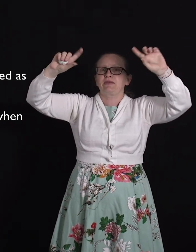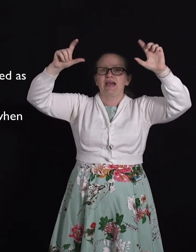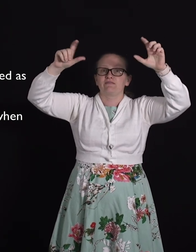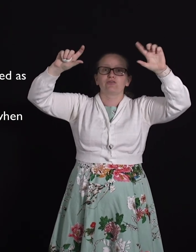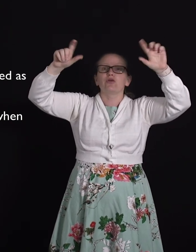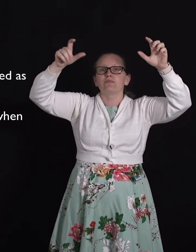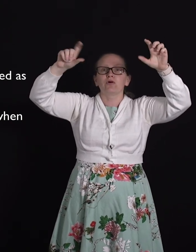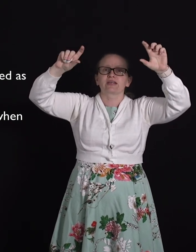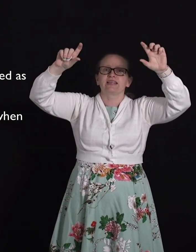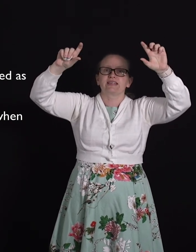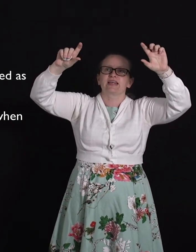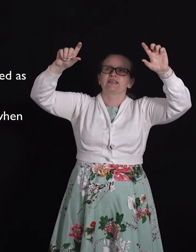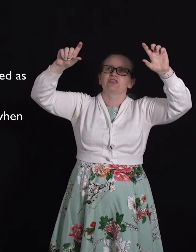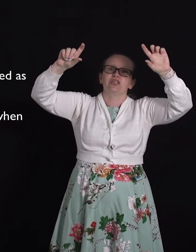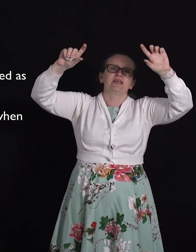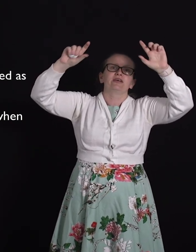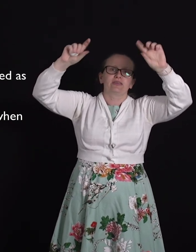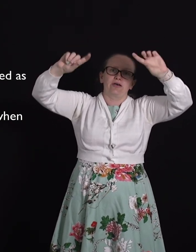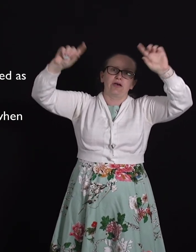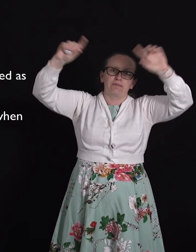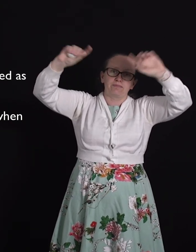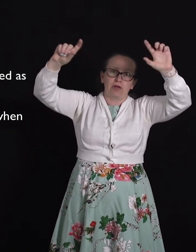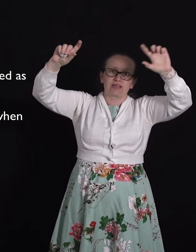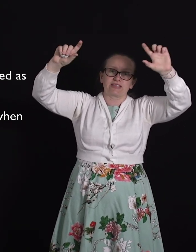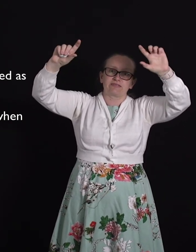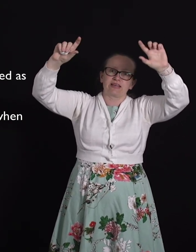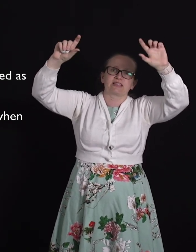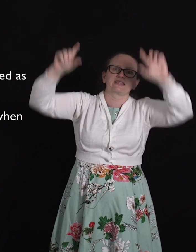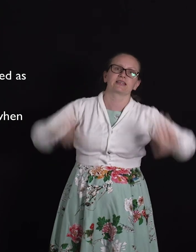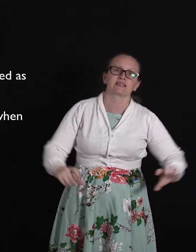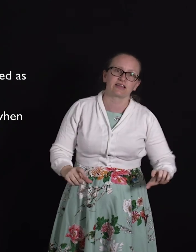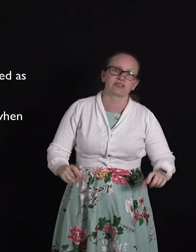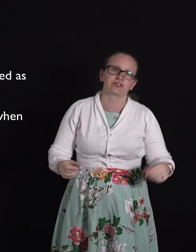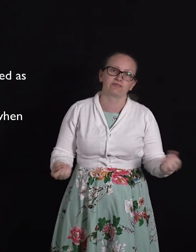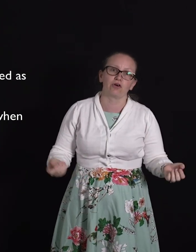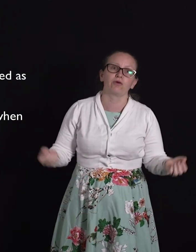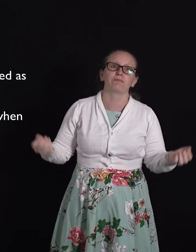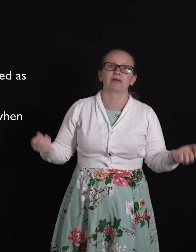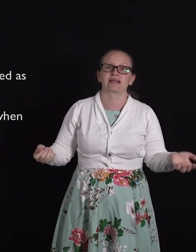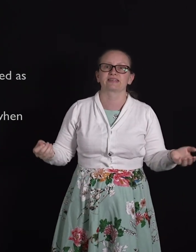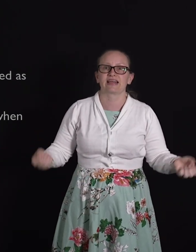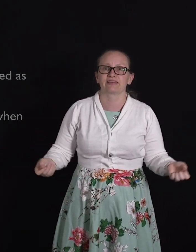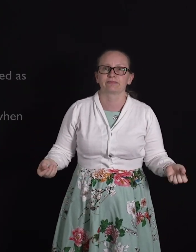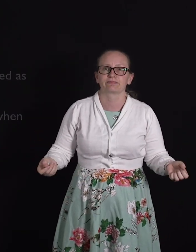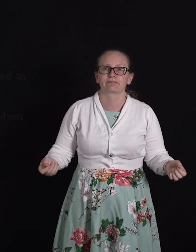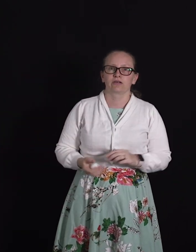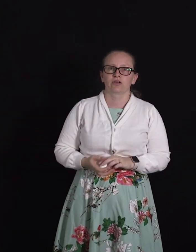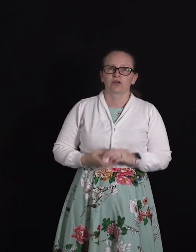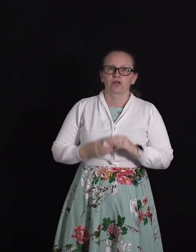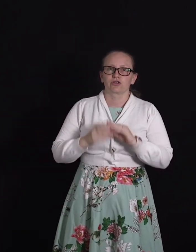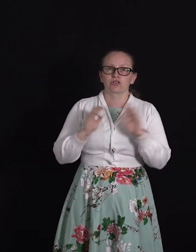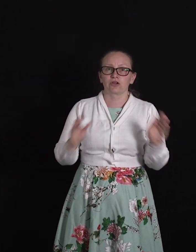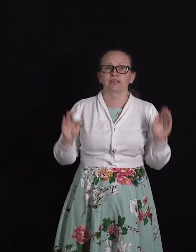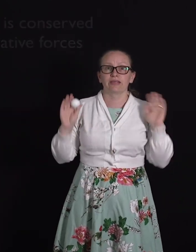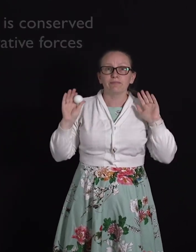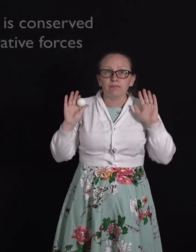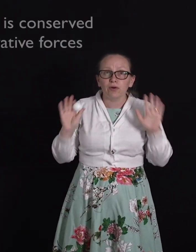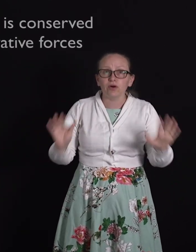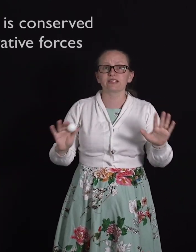we have no more kinetic energy the block is at rest and then it starts to fall back down. So the important